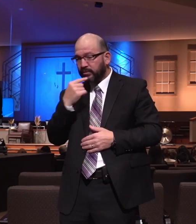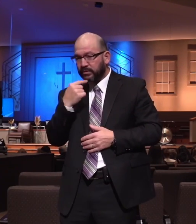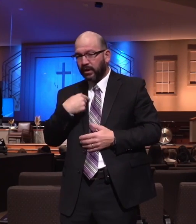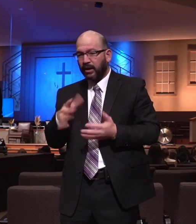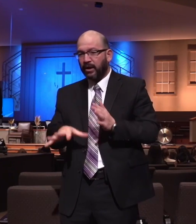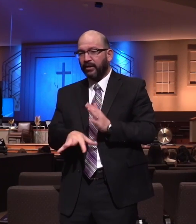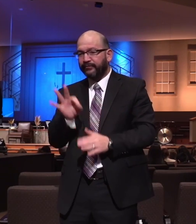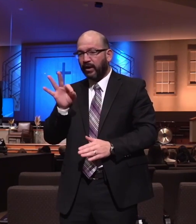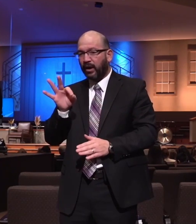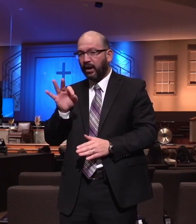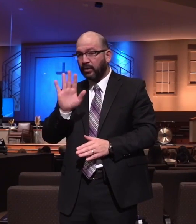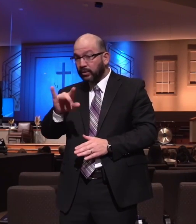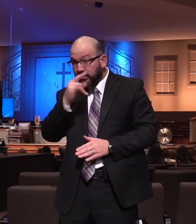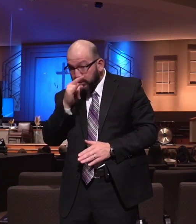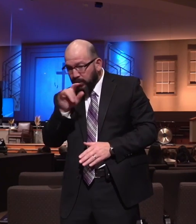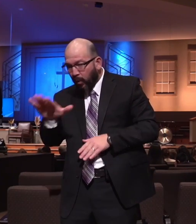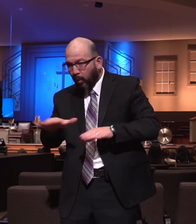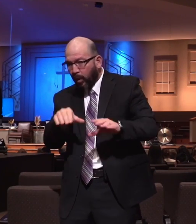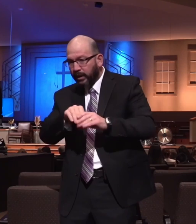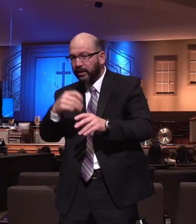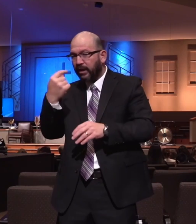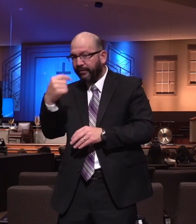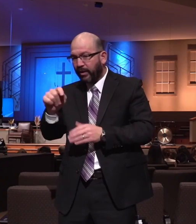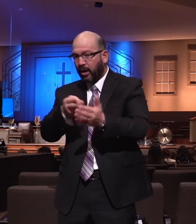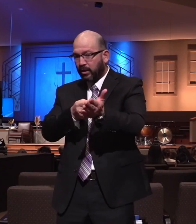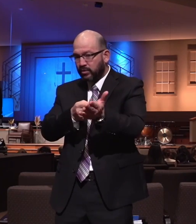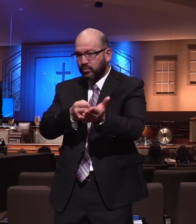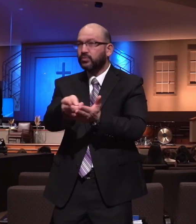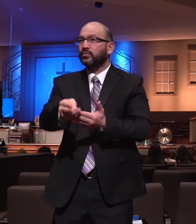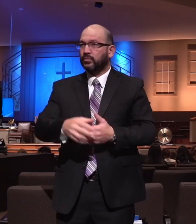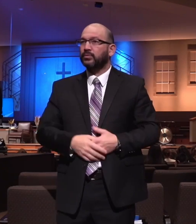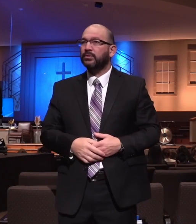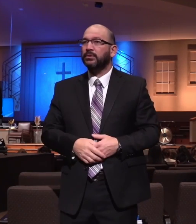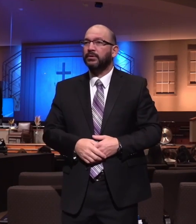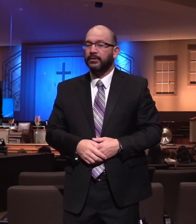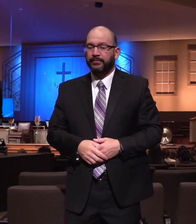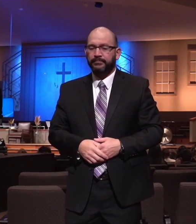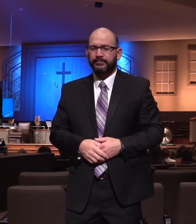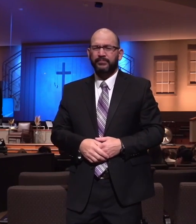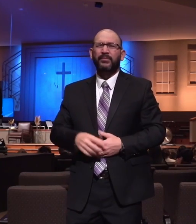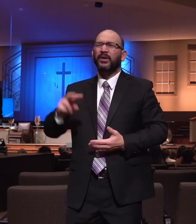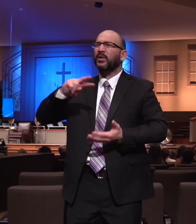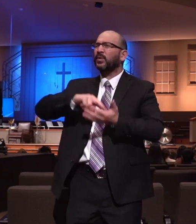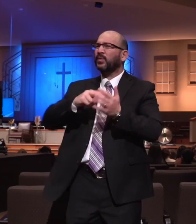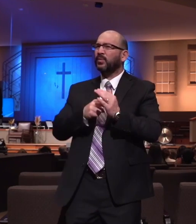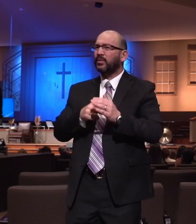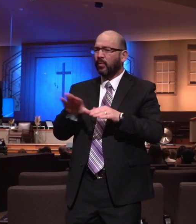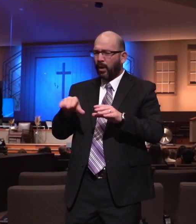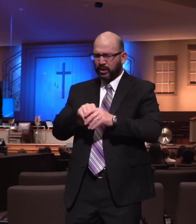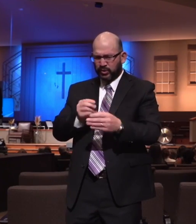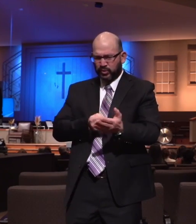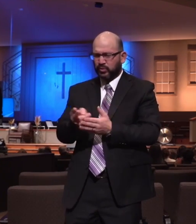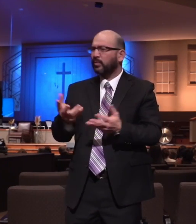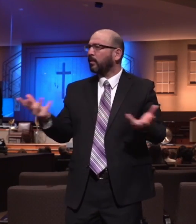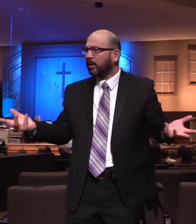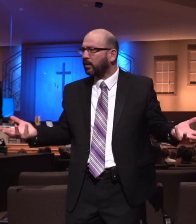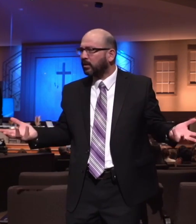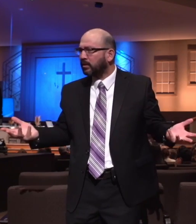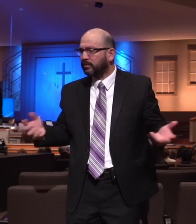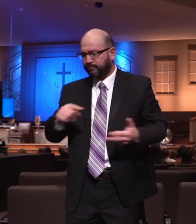of thy children walking in truth. Now, what does it mean to walk in truth? I want to give you three thoughts here. Three